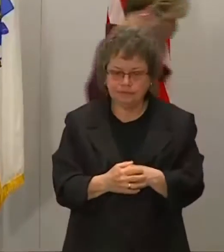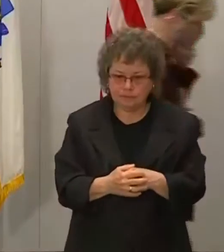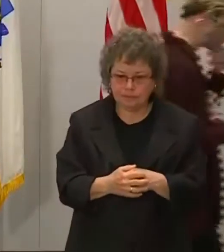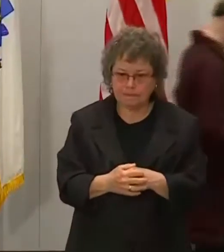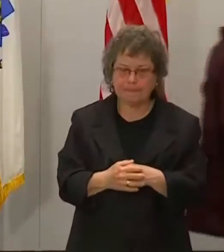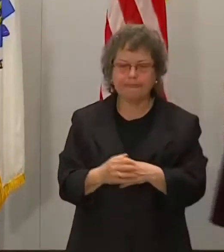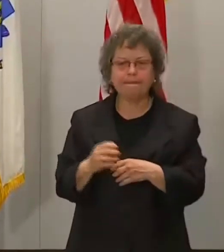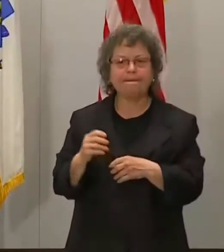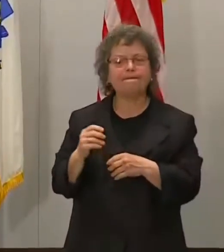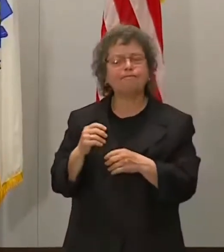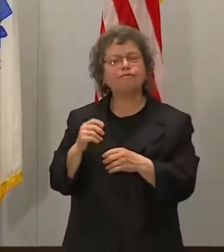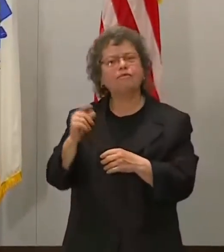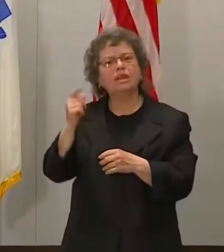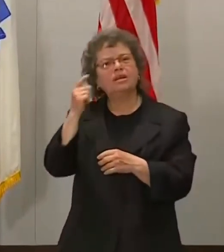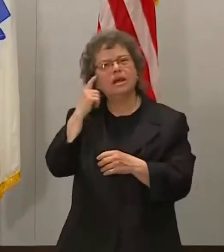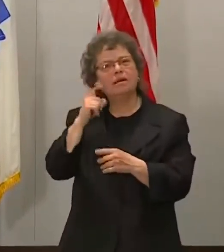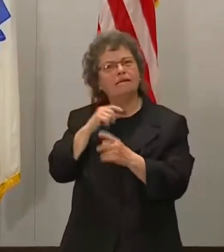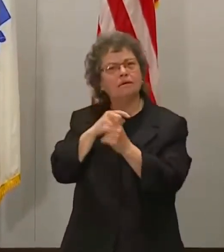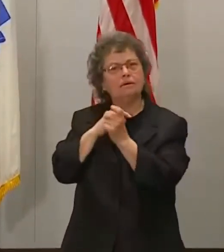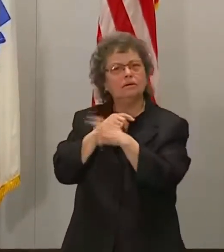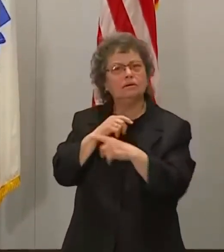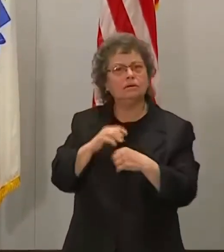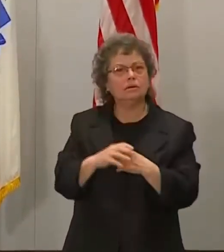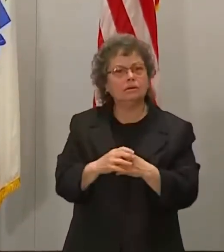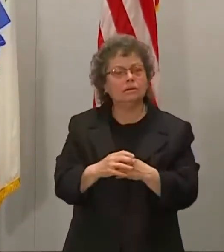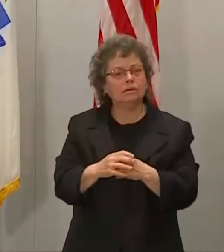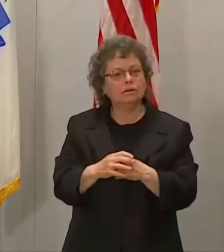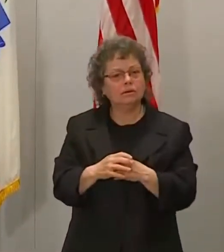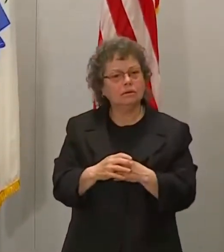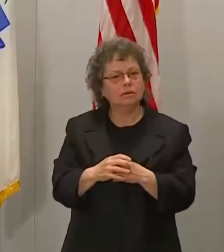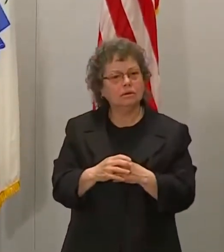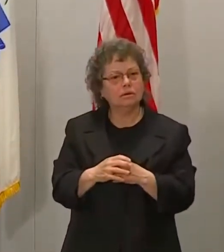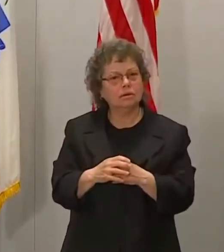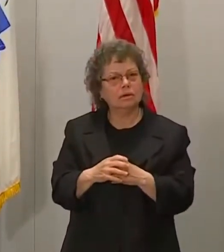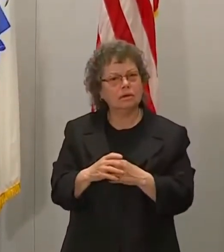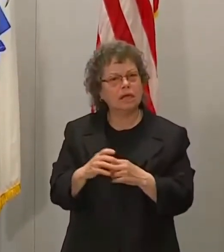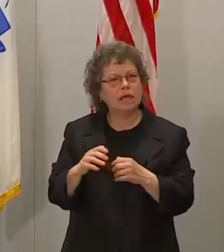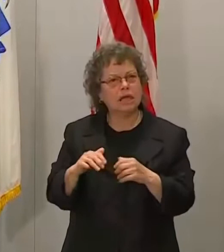long will it be before everybody has registered?